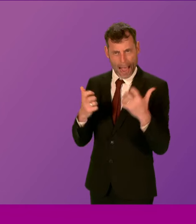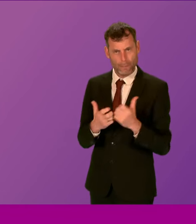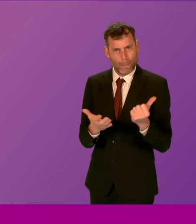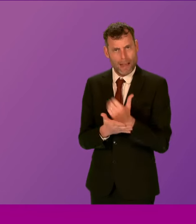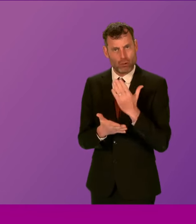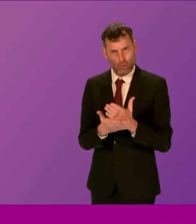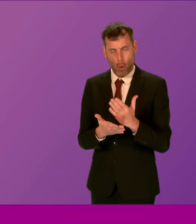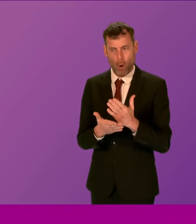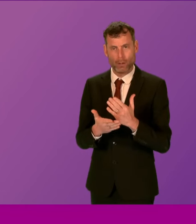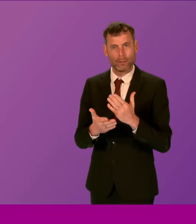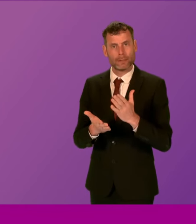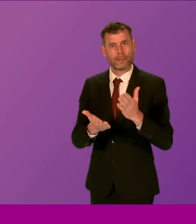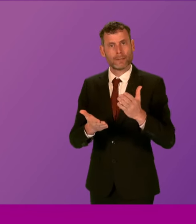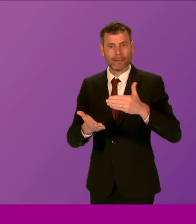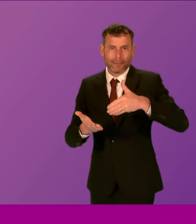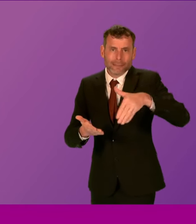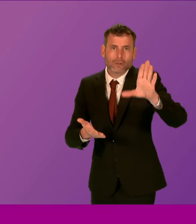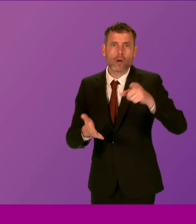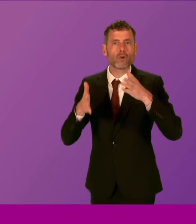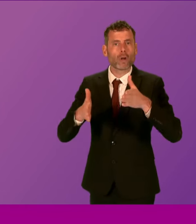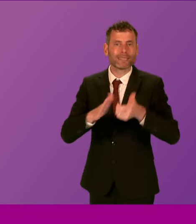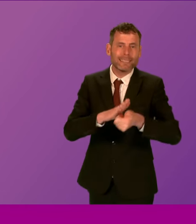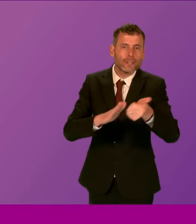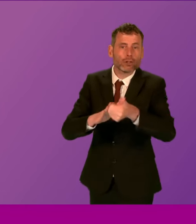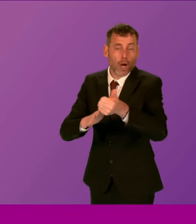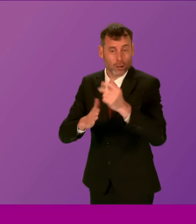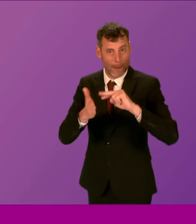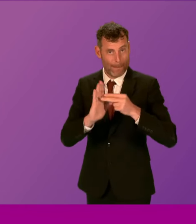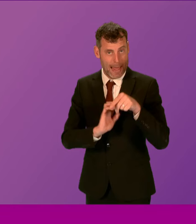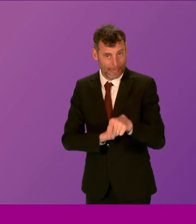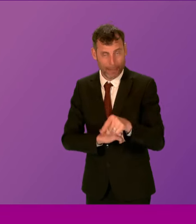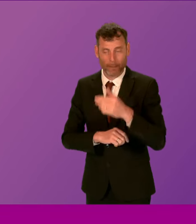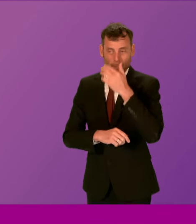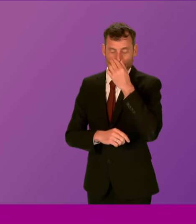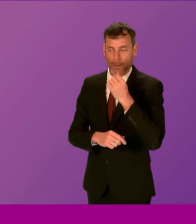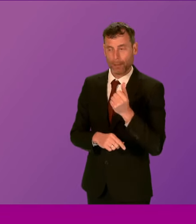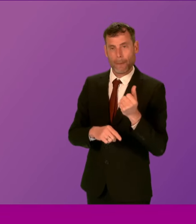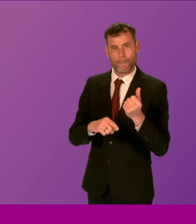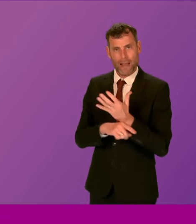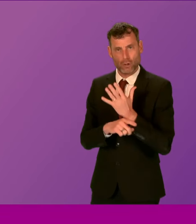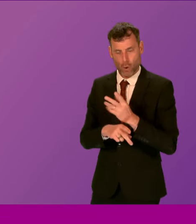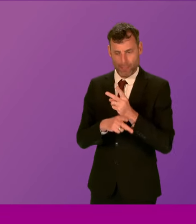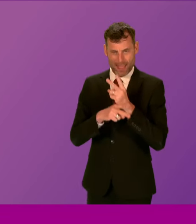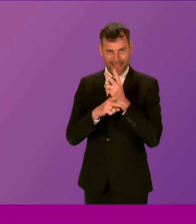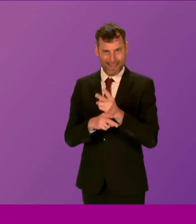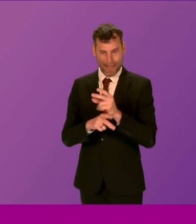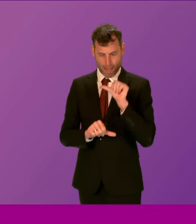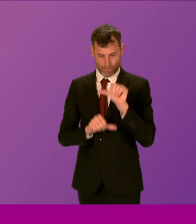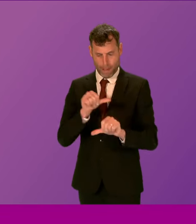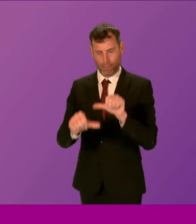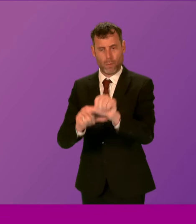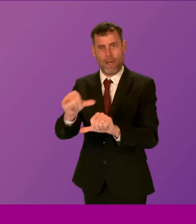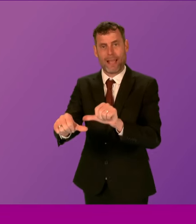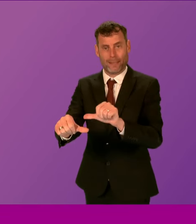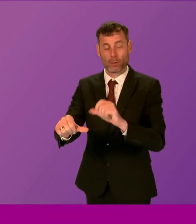discharge planning to maintain patient flow, increase alternative care pathways for ambulance clinicians to support patients in the community